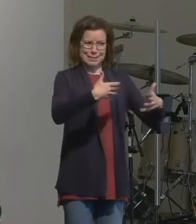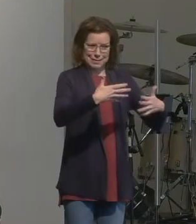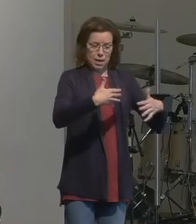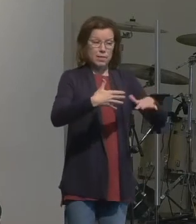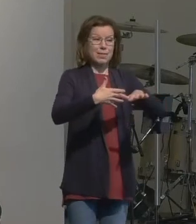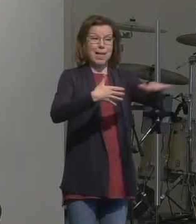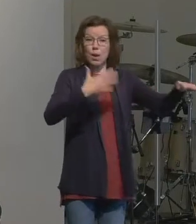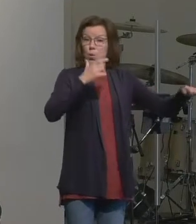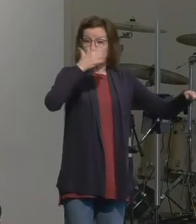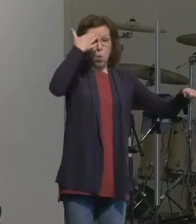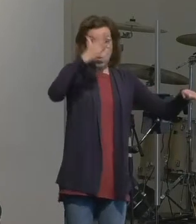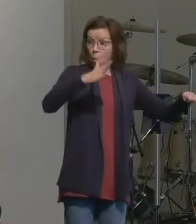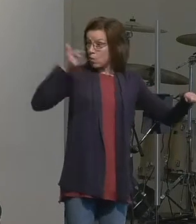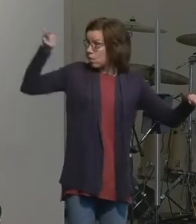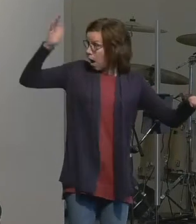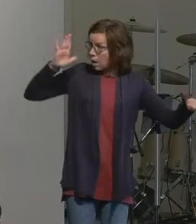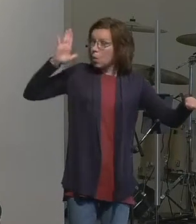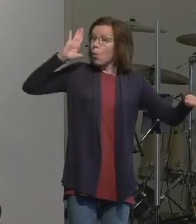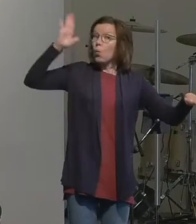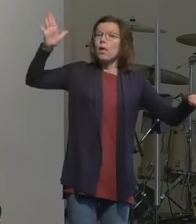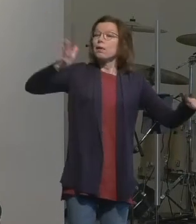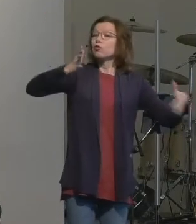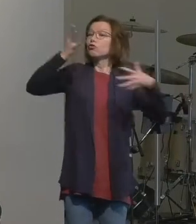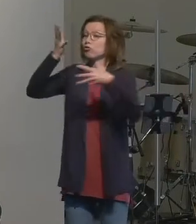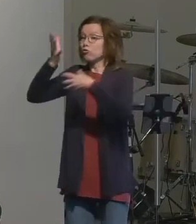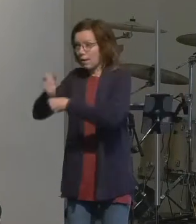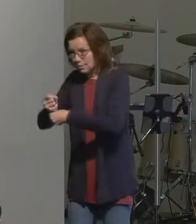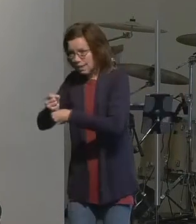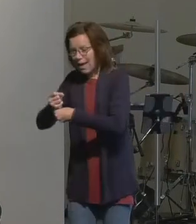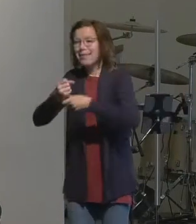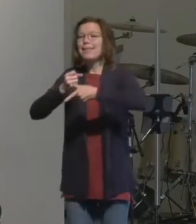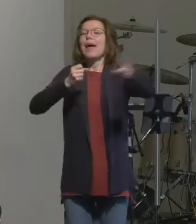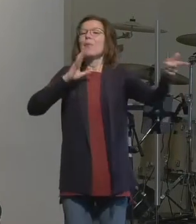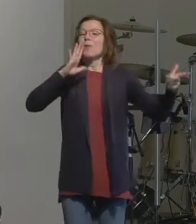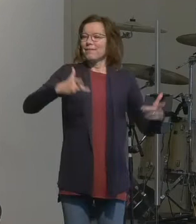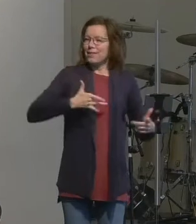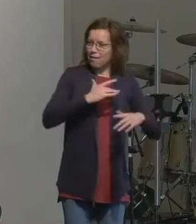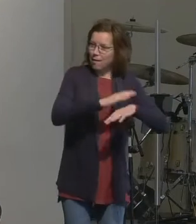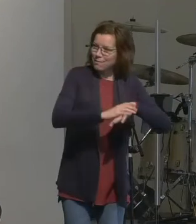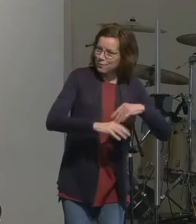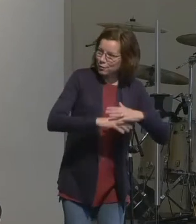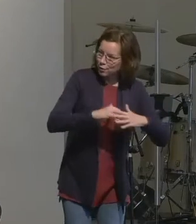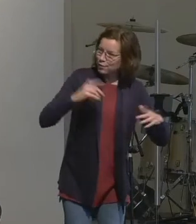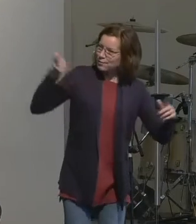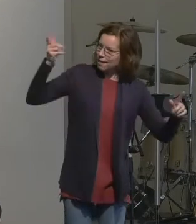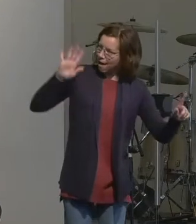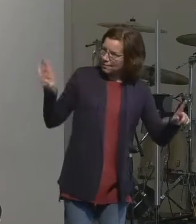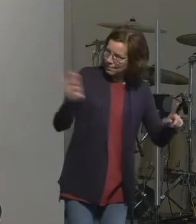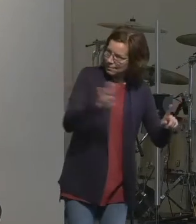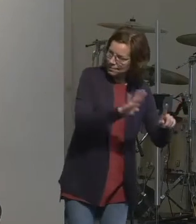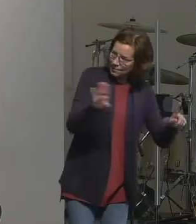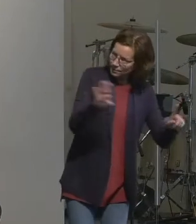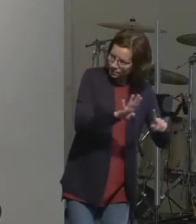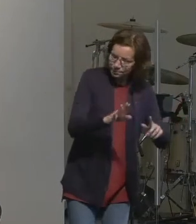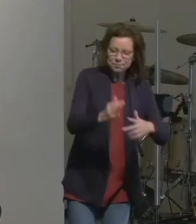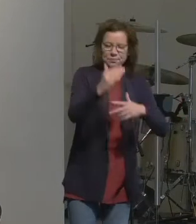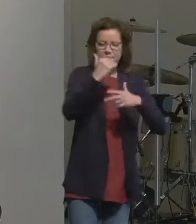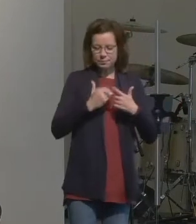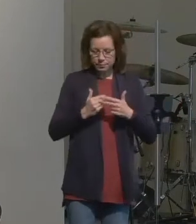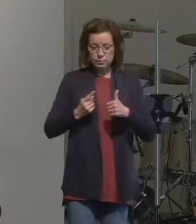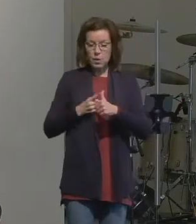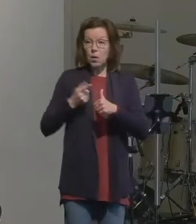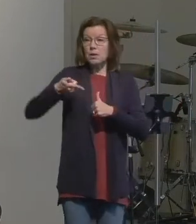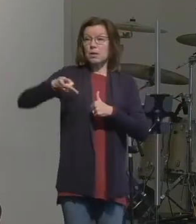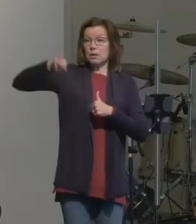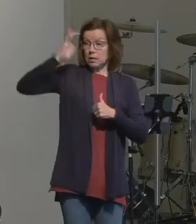but then beyond that number three so the first one let me give them to you again God engages us to give direction the second one God